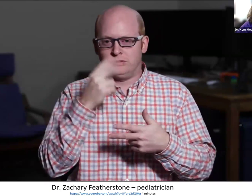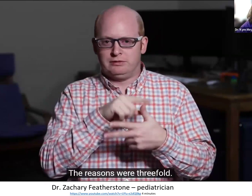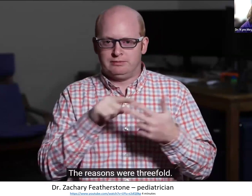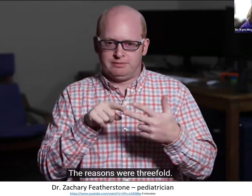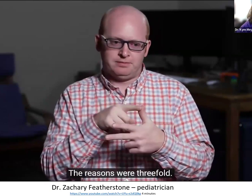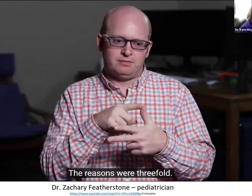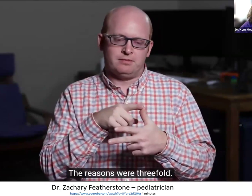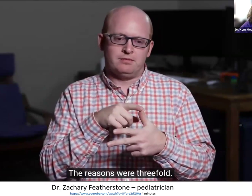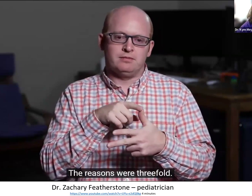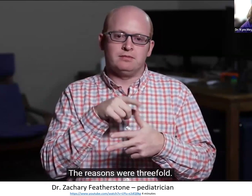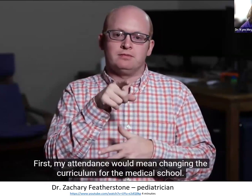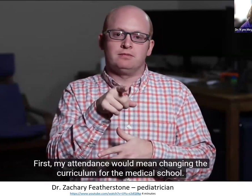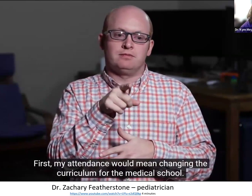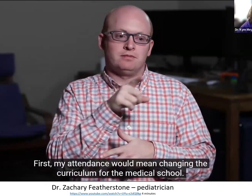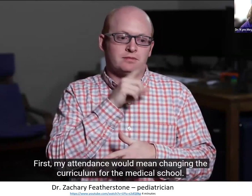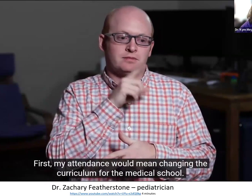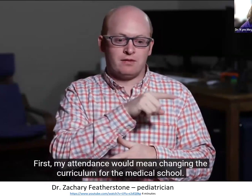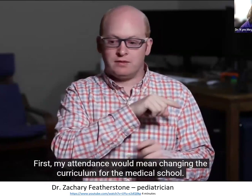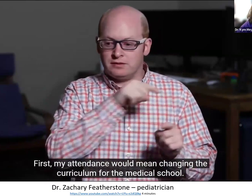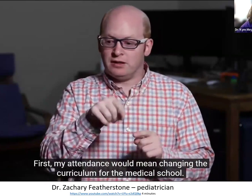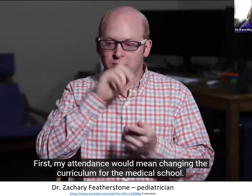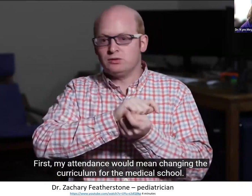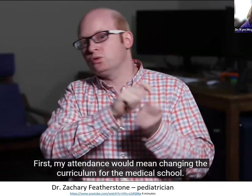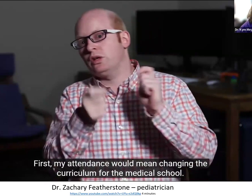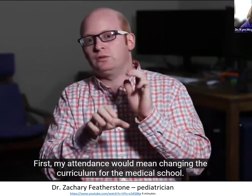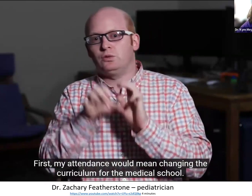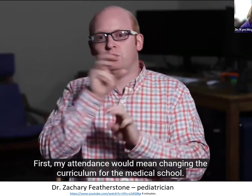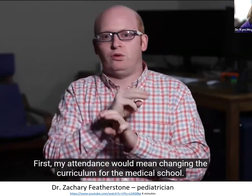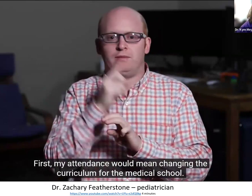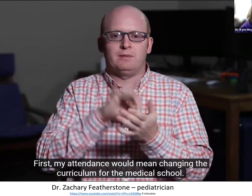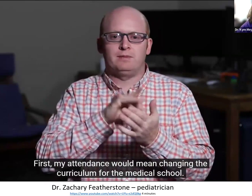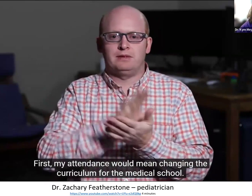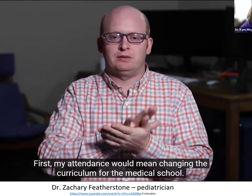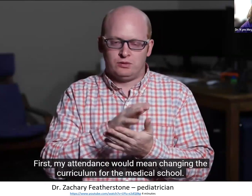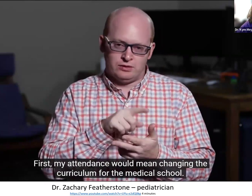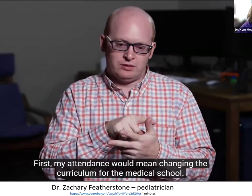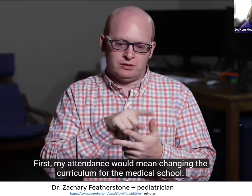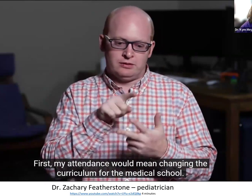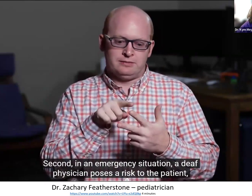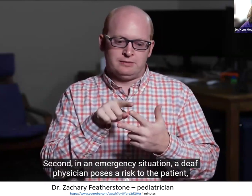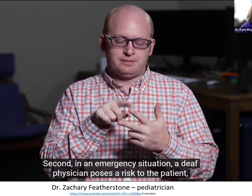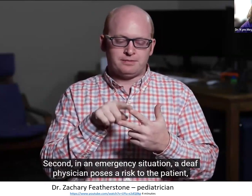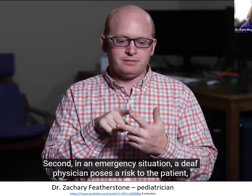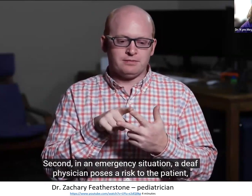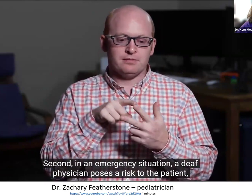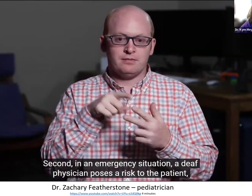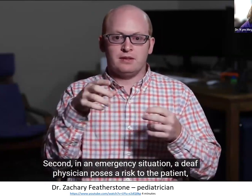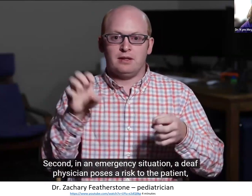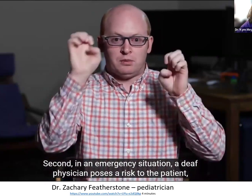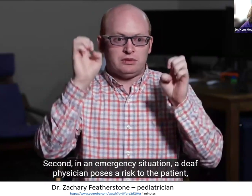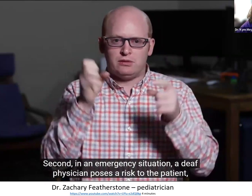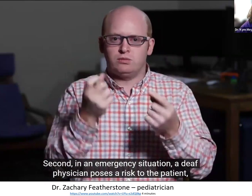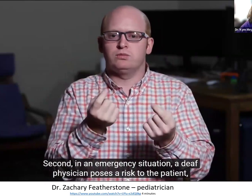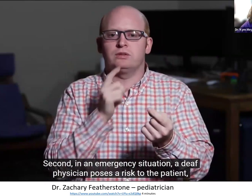The reasons were threefold. First, my attendance would mean changing the curriculum for the medical school. Second, in an